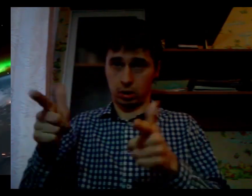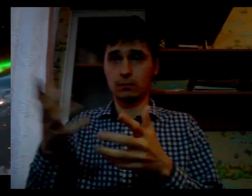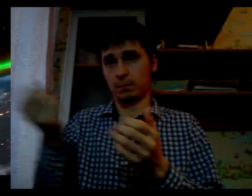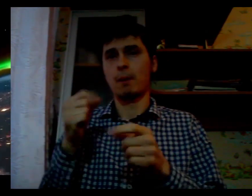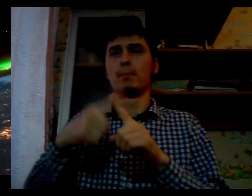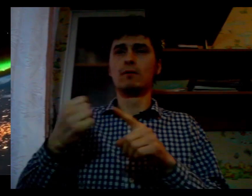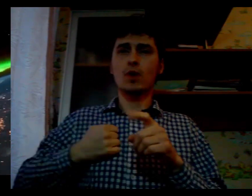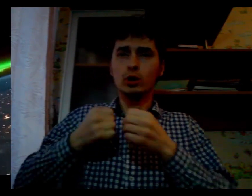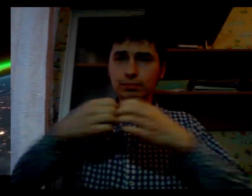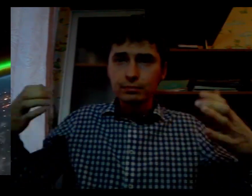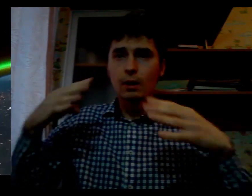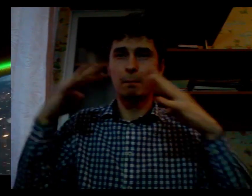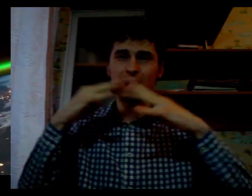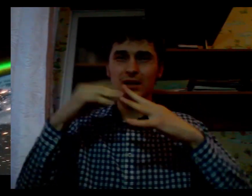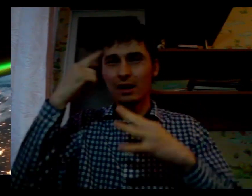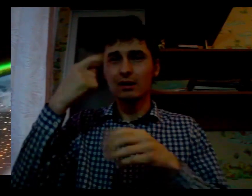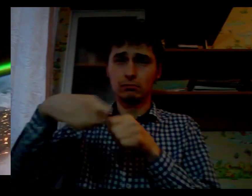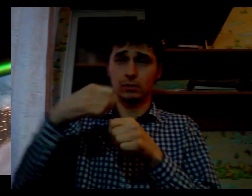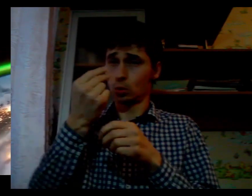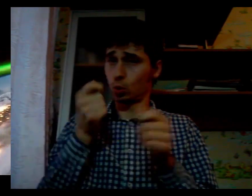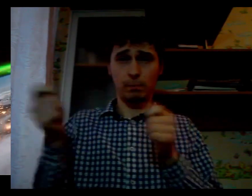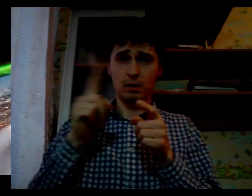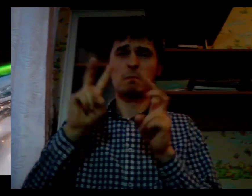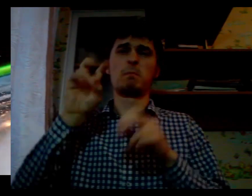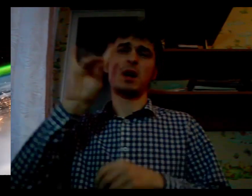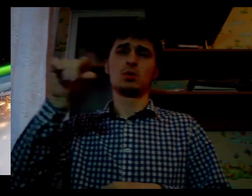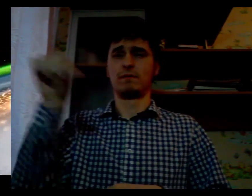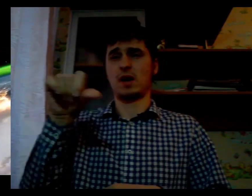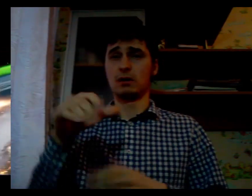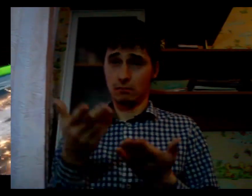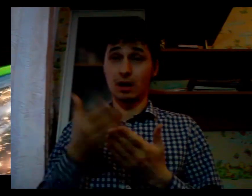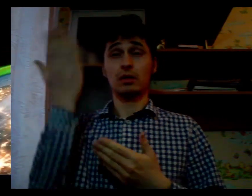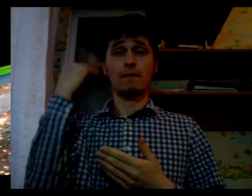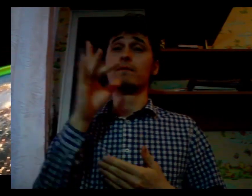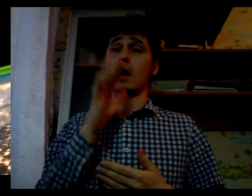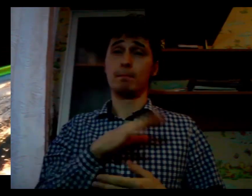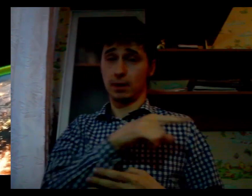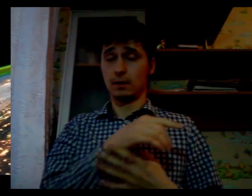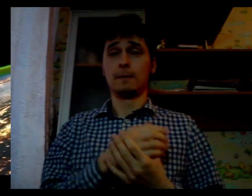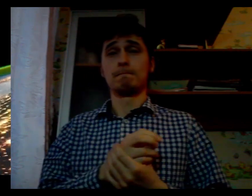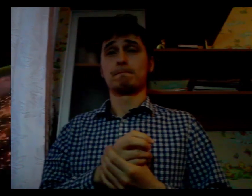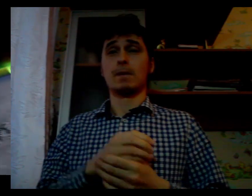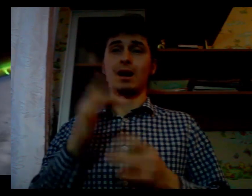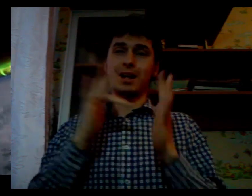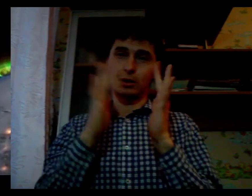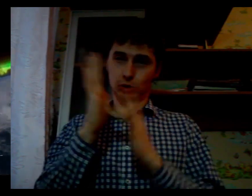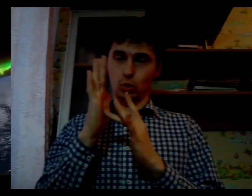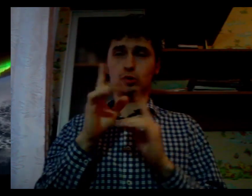Realizing this goal will require an intrepidorial spirit, a new generation of scientists.